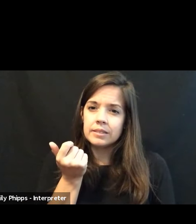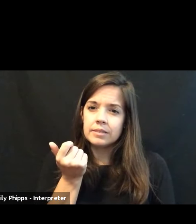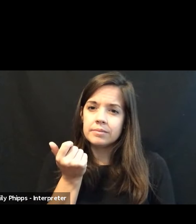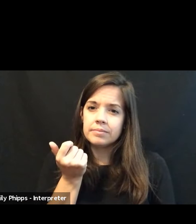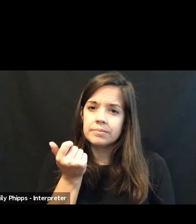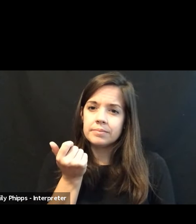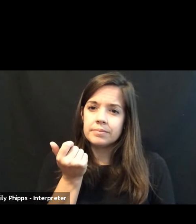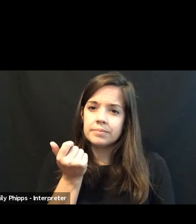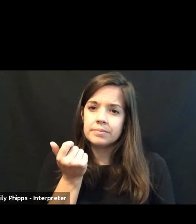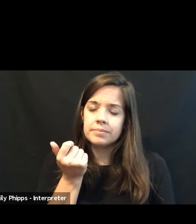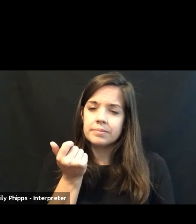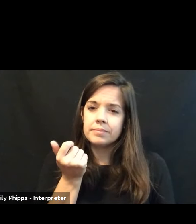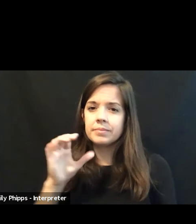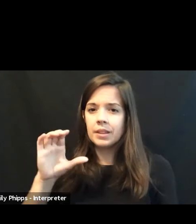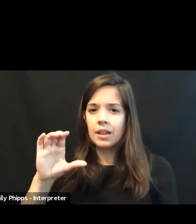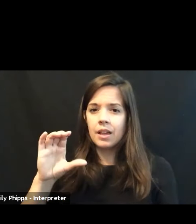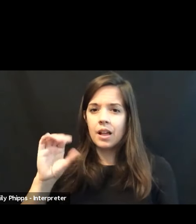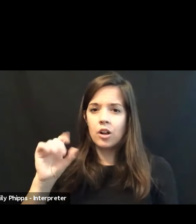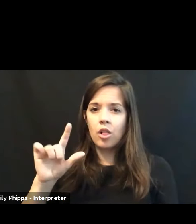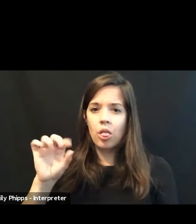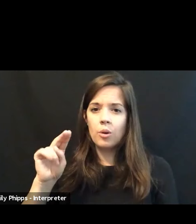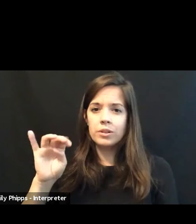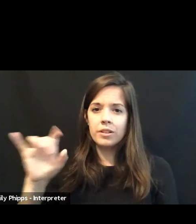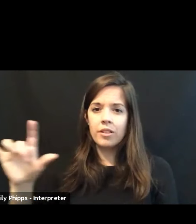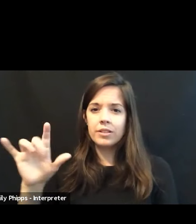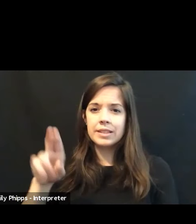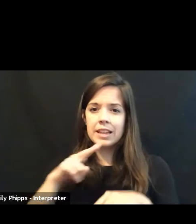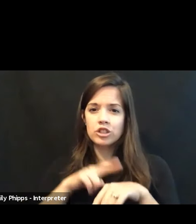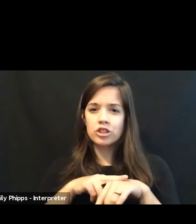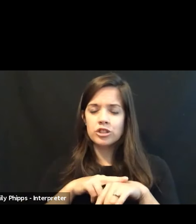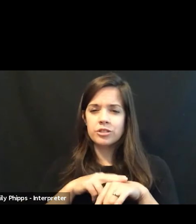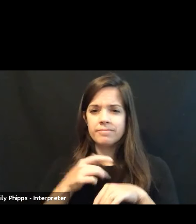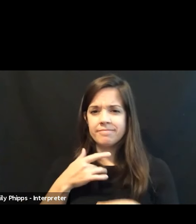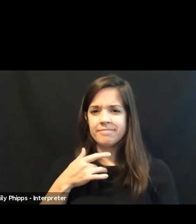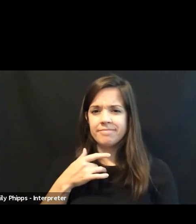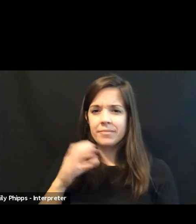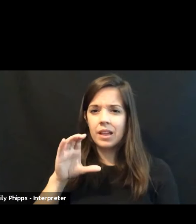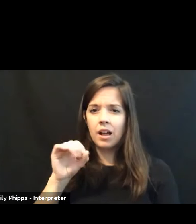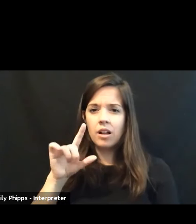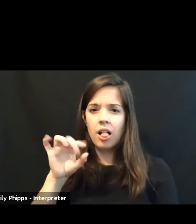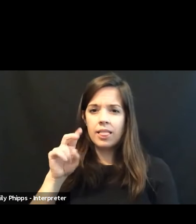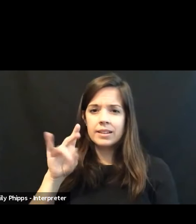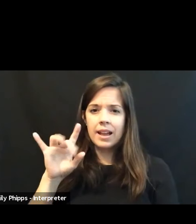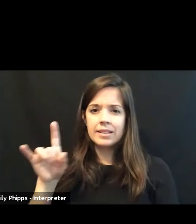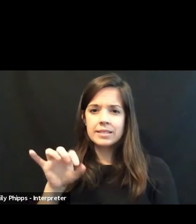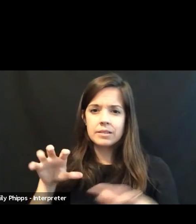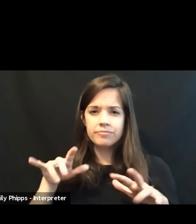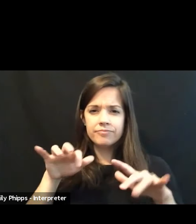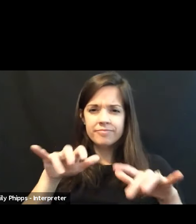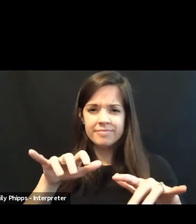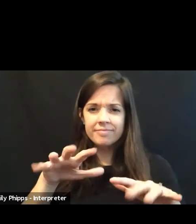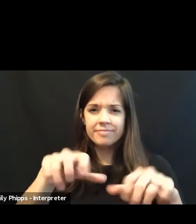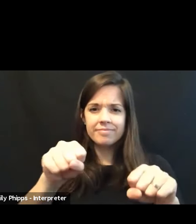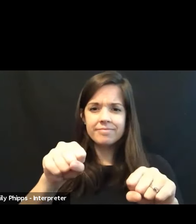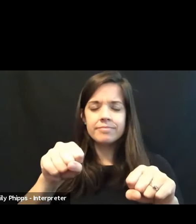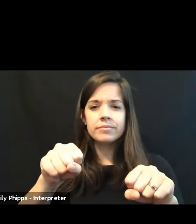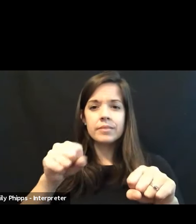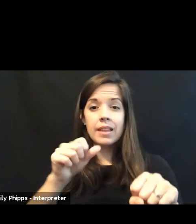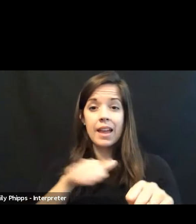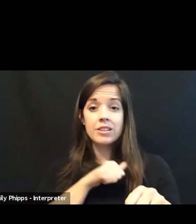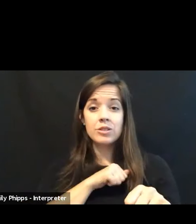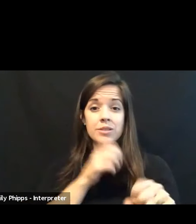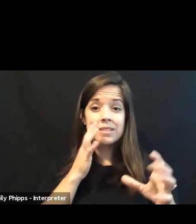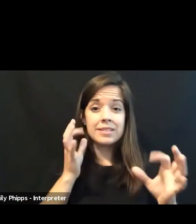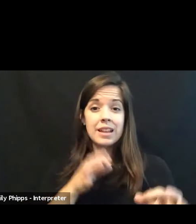colonial nature, I think, a colonizing attitude to decide that you have to go